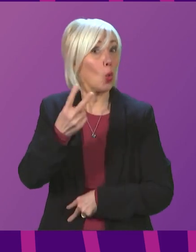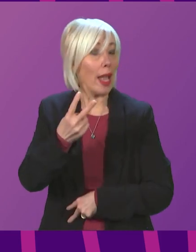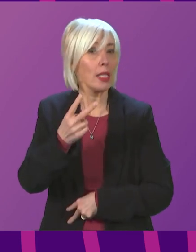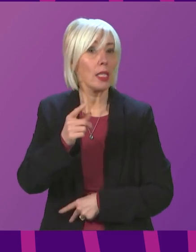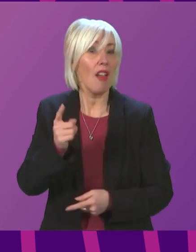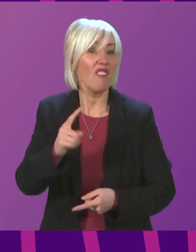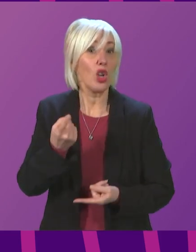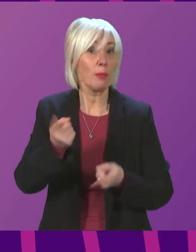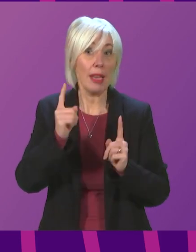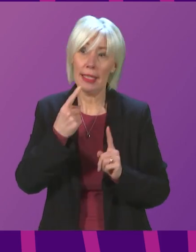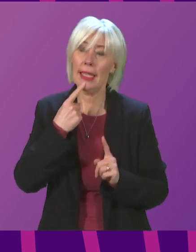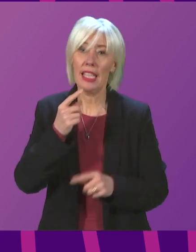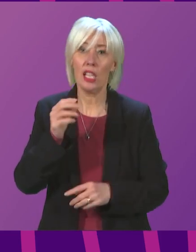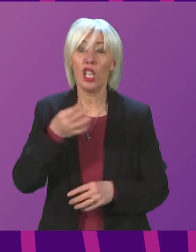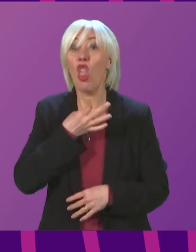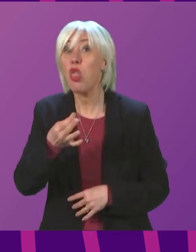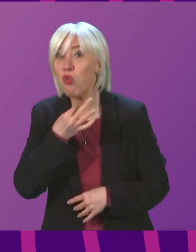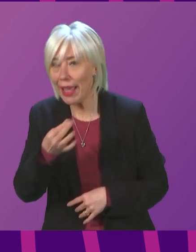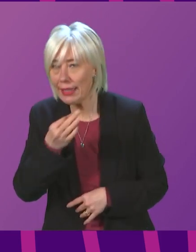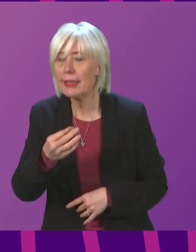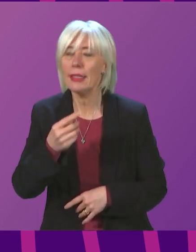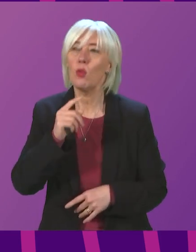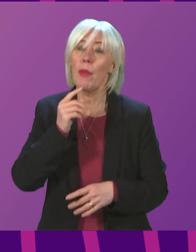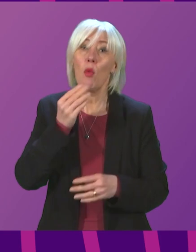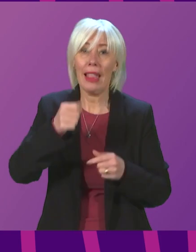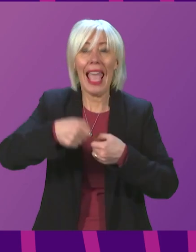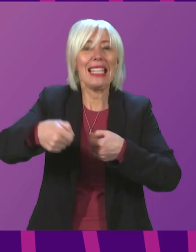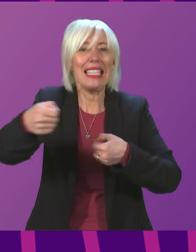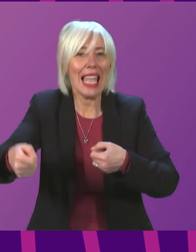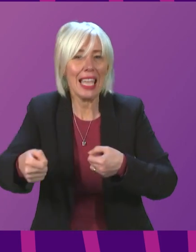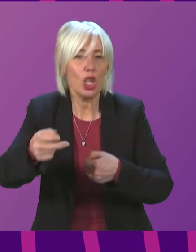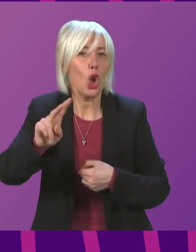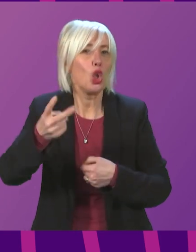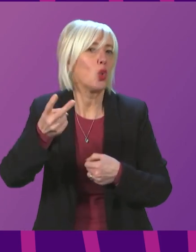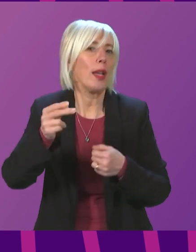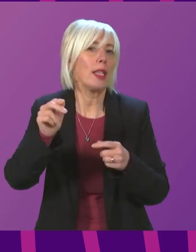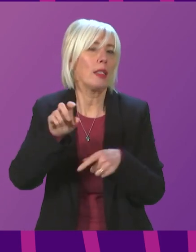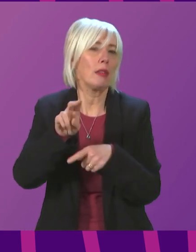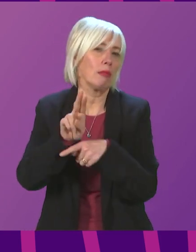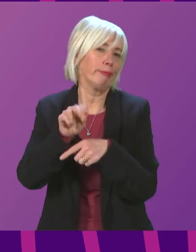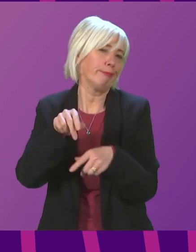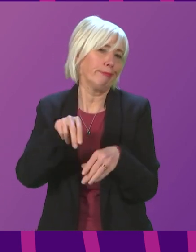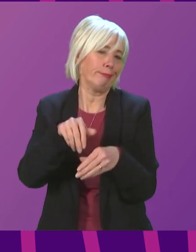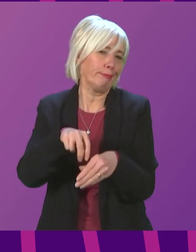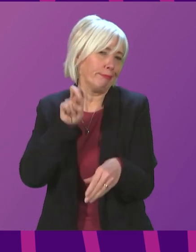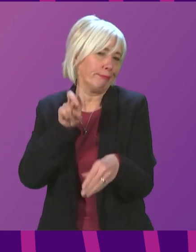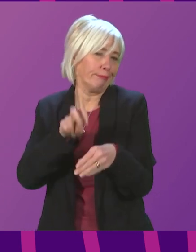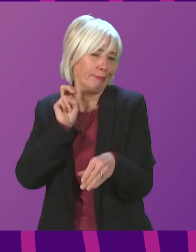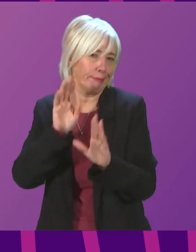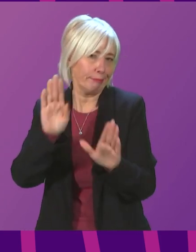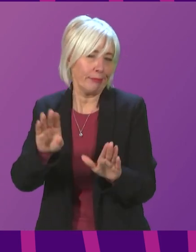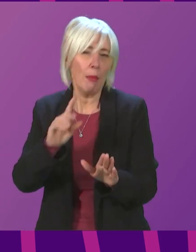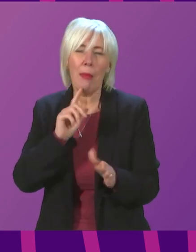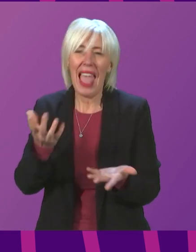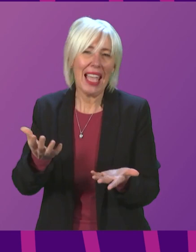scheme to Scottish businesses. Twice, she's backed down. Isn't it about time the First Minister accepted that this